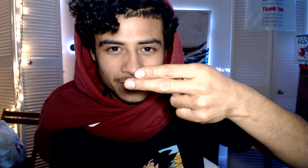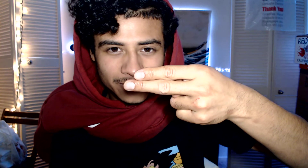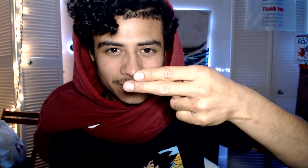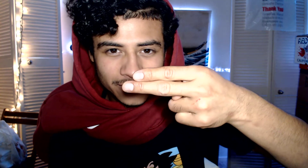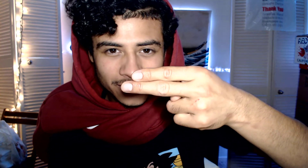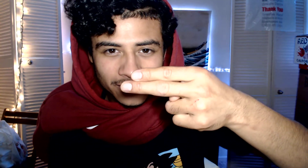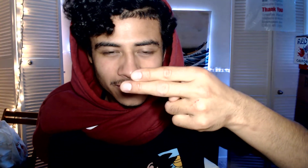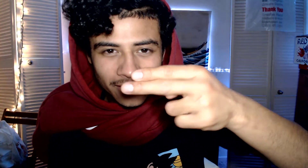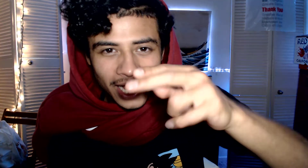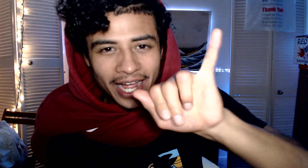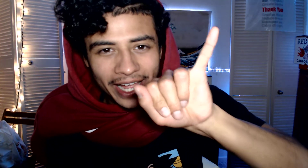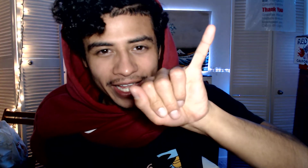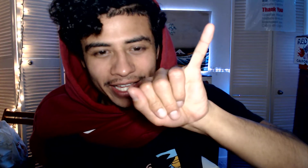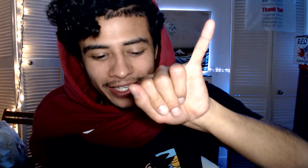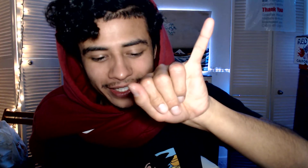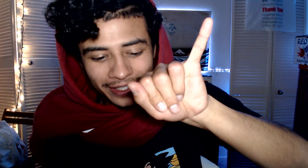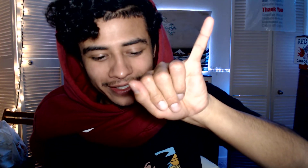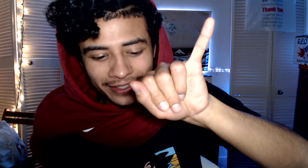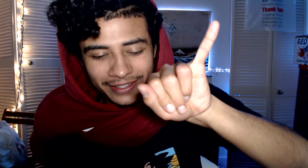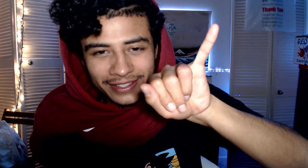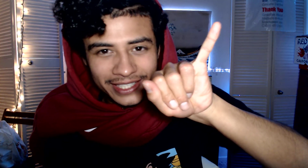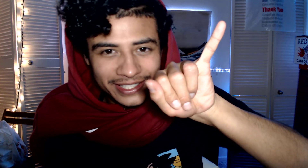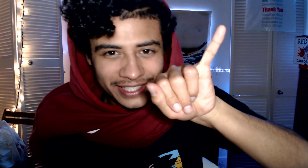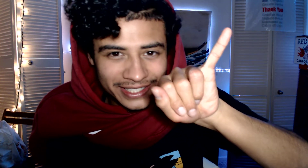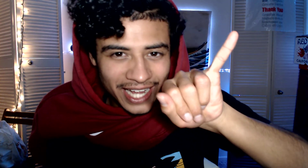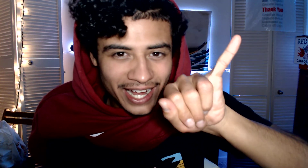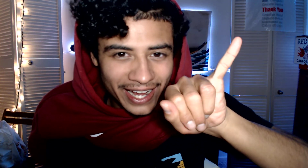I. This is I.